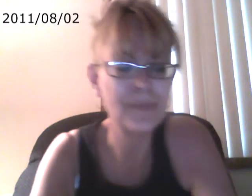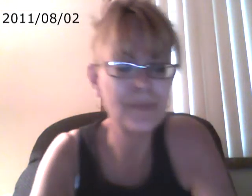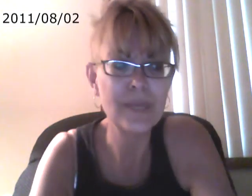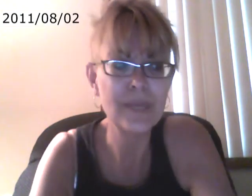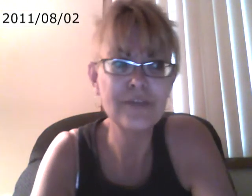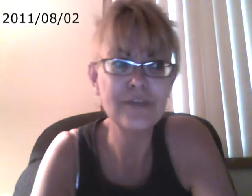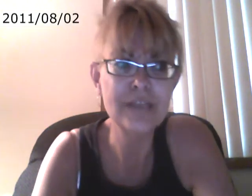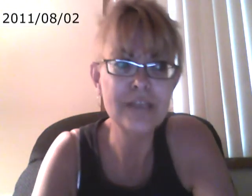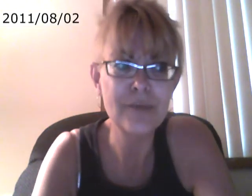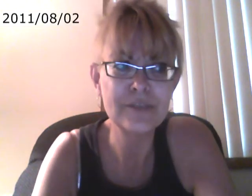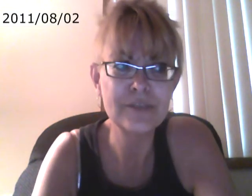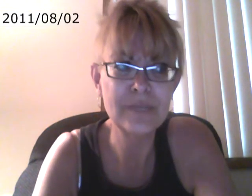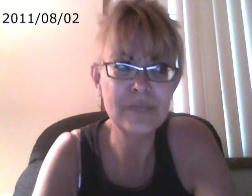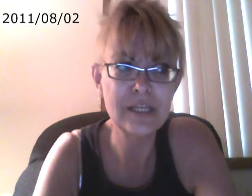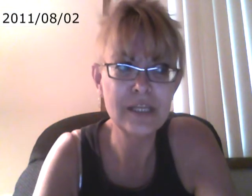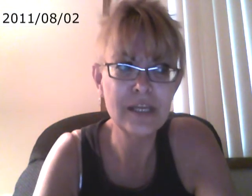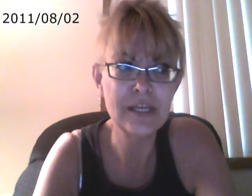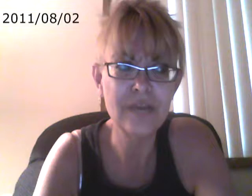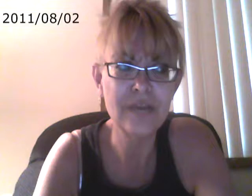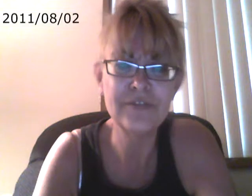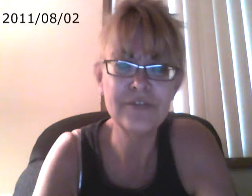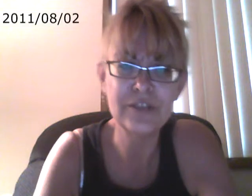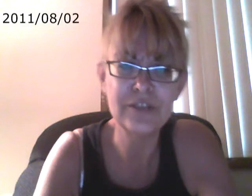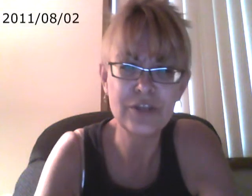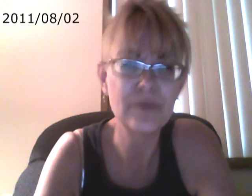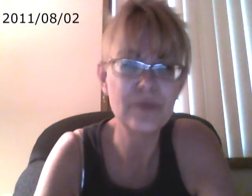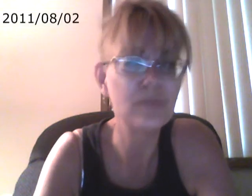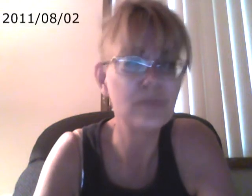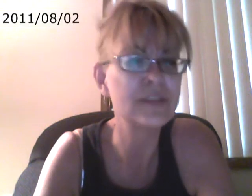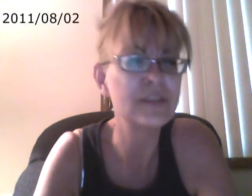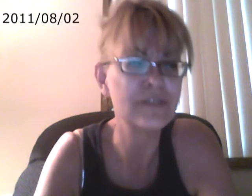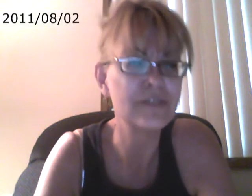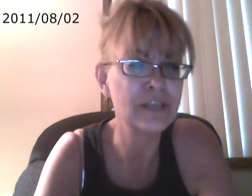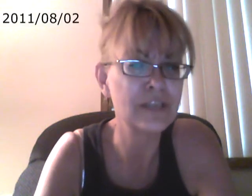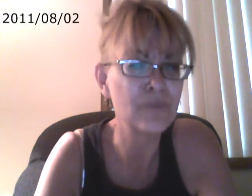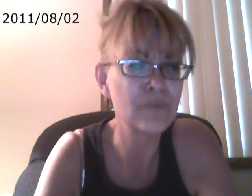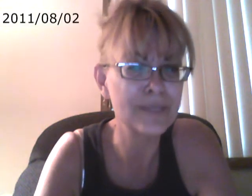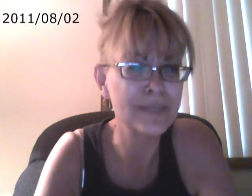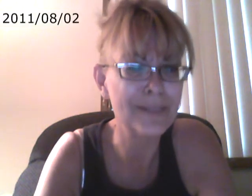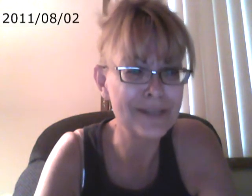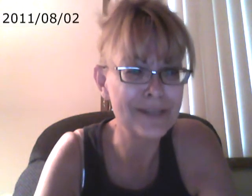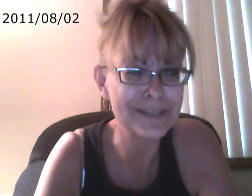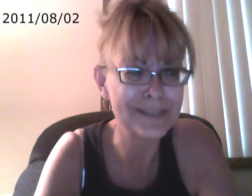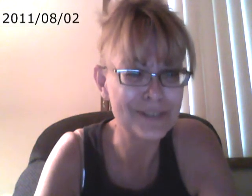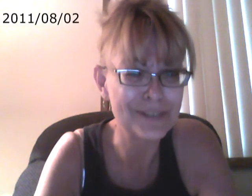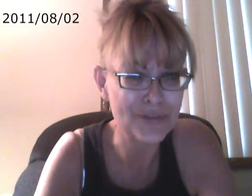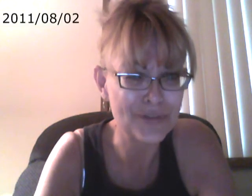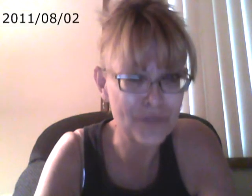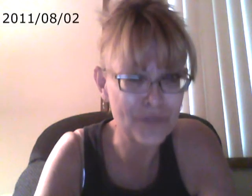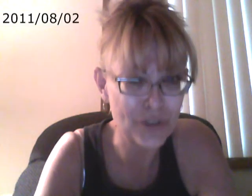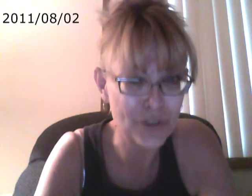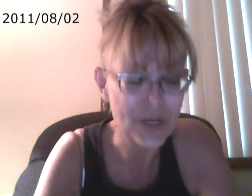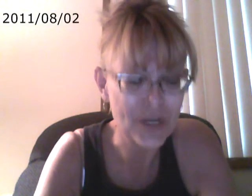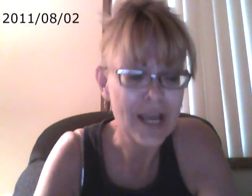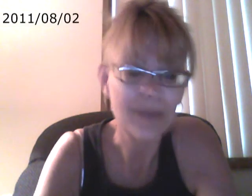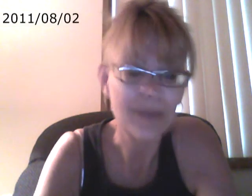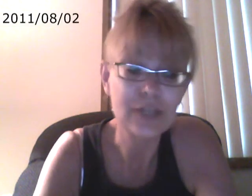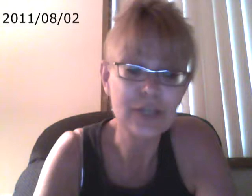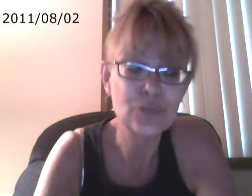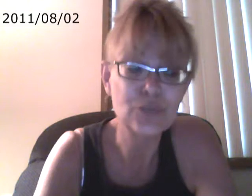If this happened to me 50 years ago, people would definitely have put me in a mental institution for sure, because you wouldn't